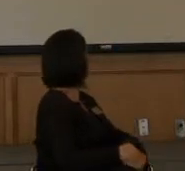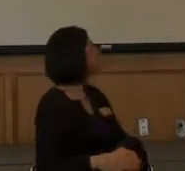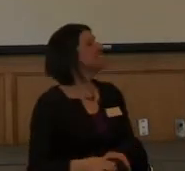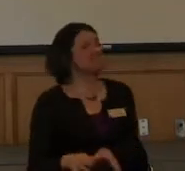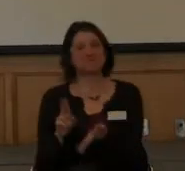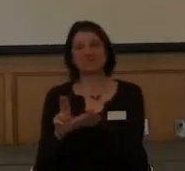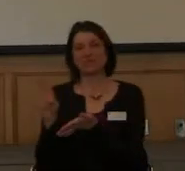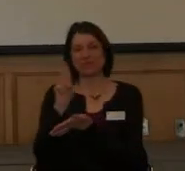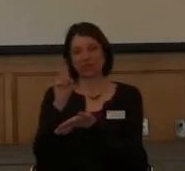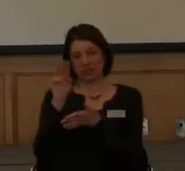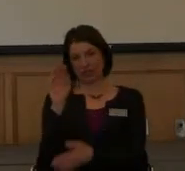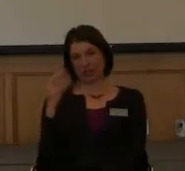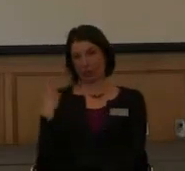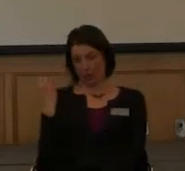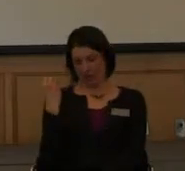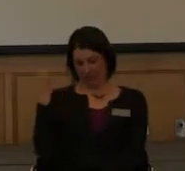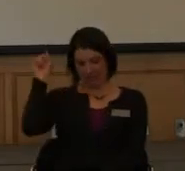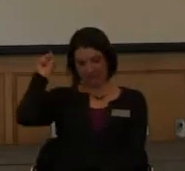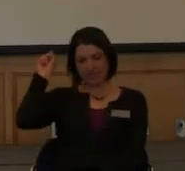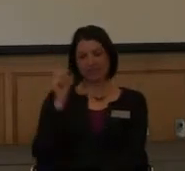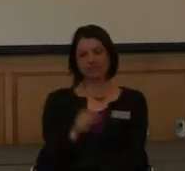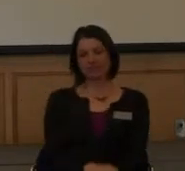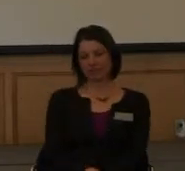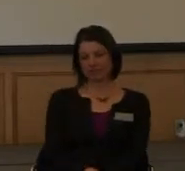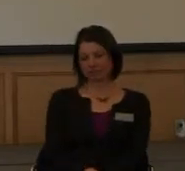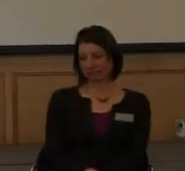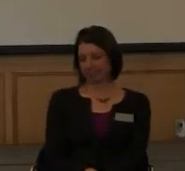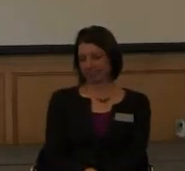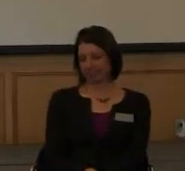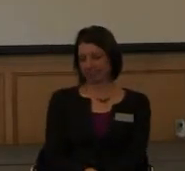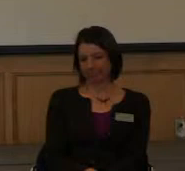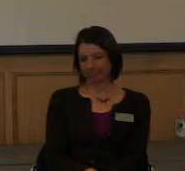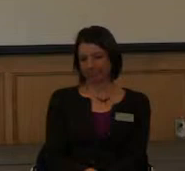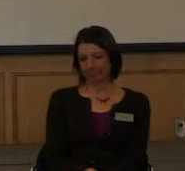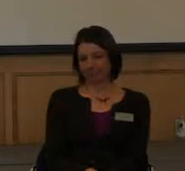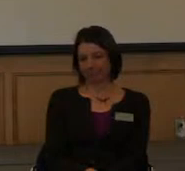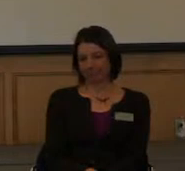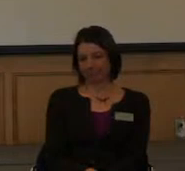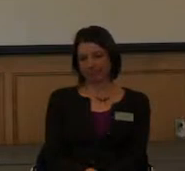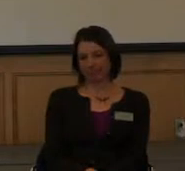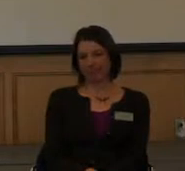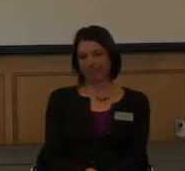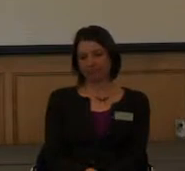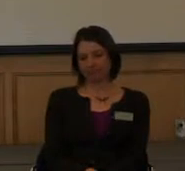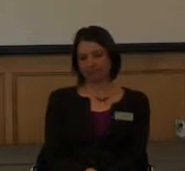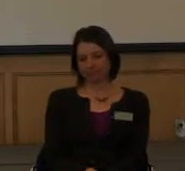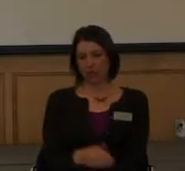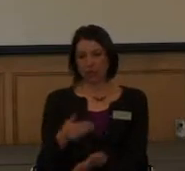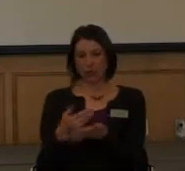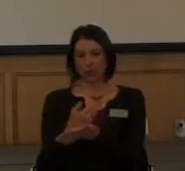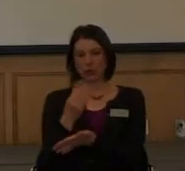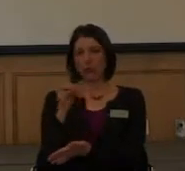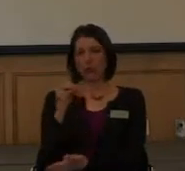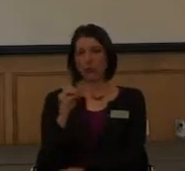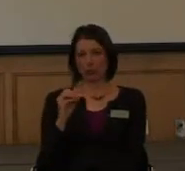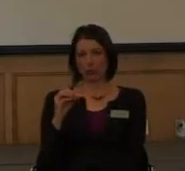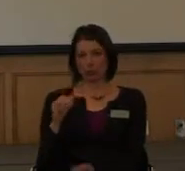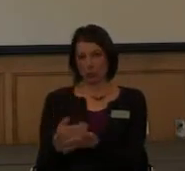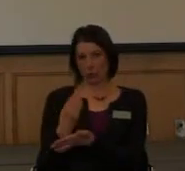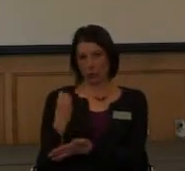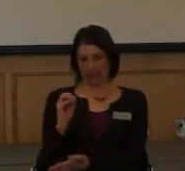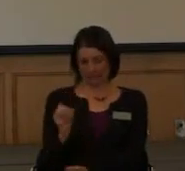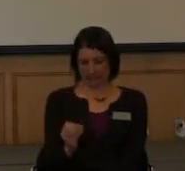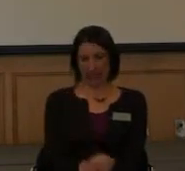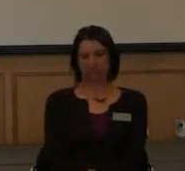Moving to New Orleans was very much a challenge for somebody in my position. I